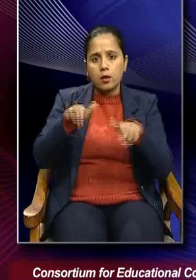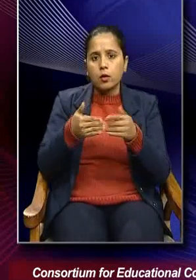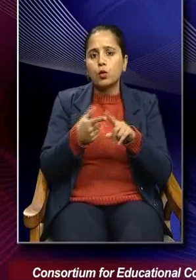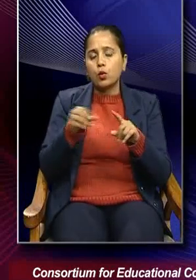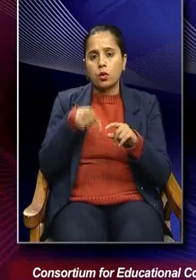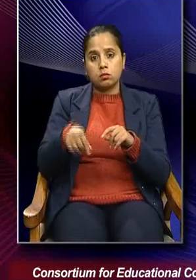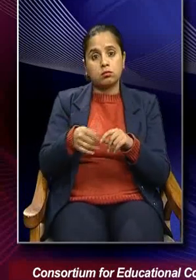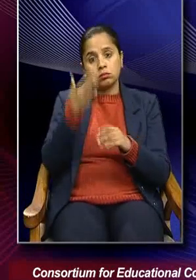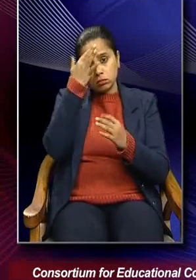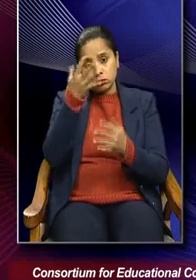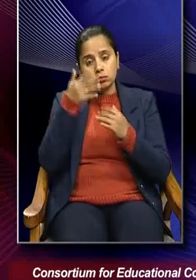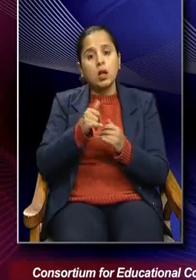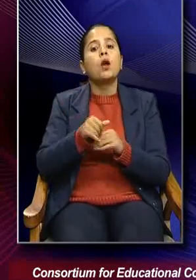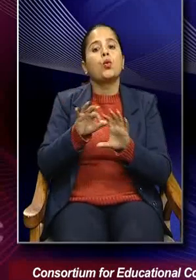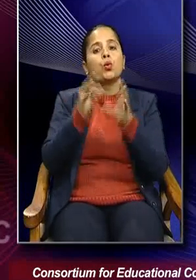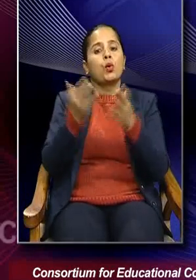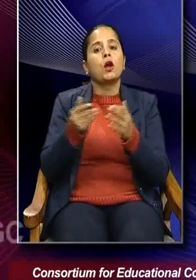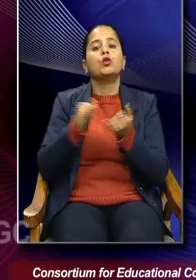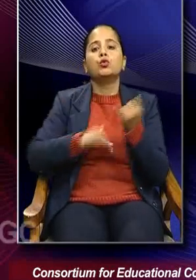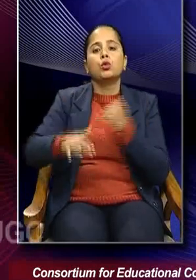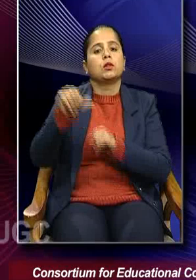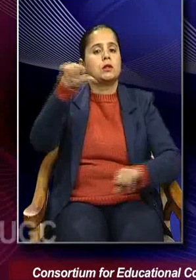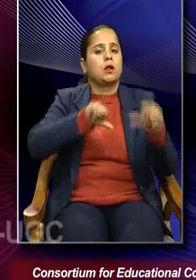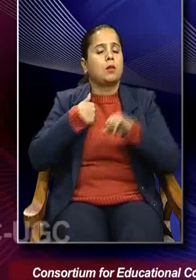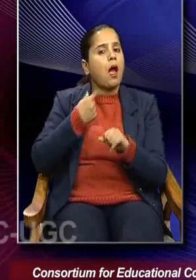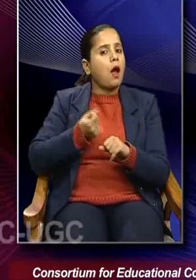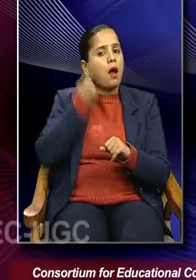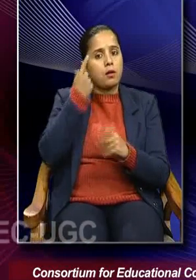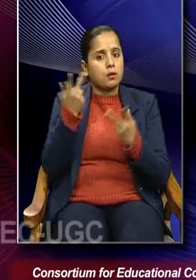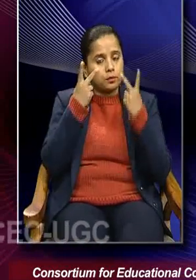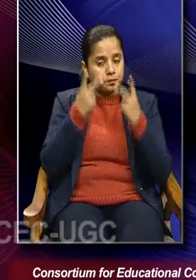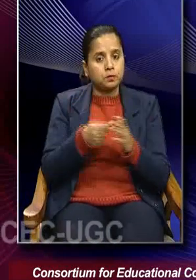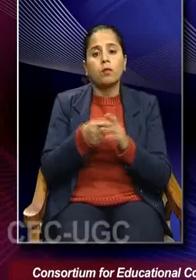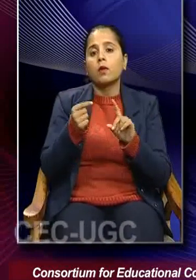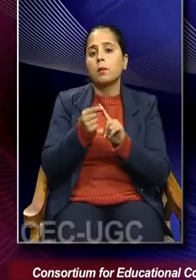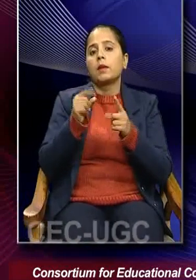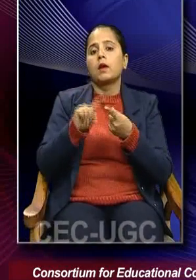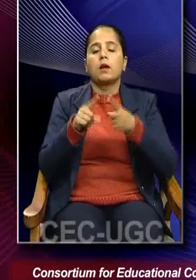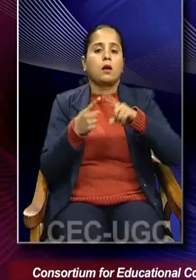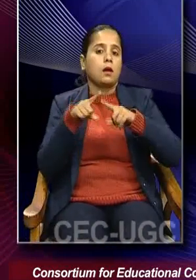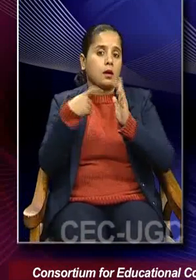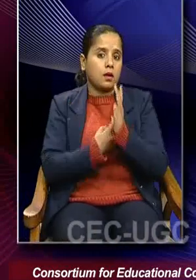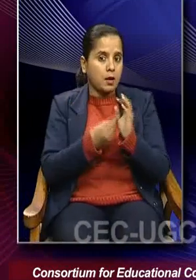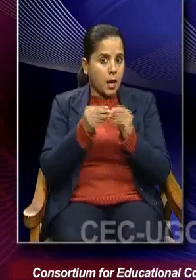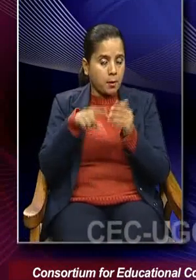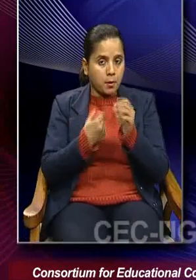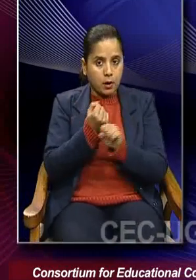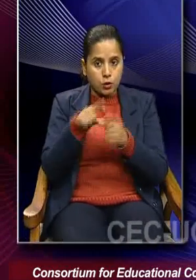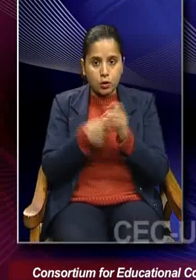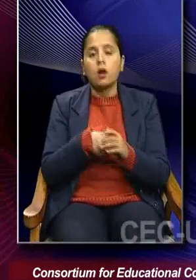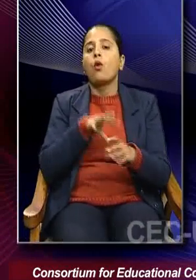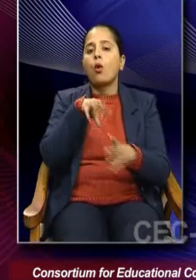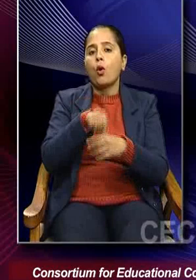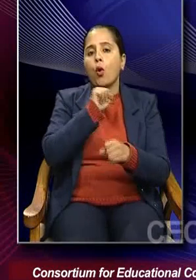world of social science, we try to understand Peter Berger's contribution to sociology.